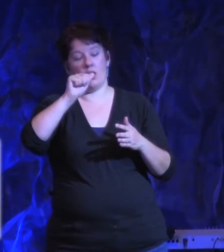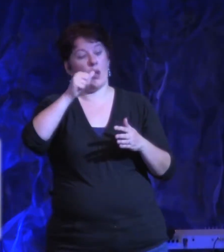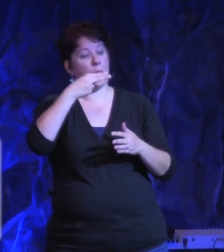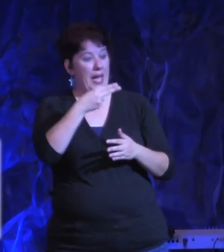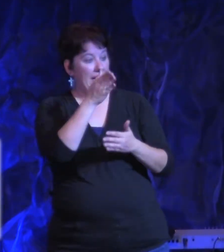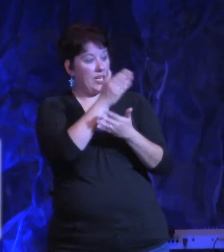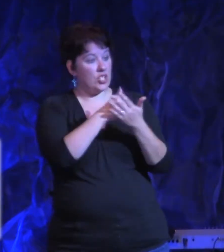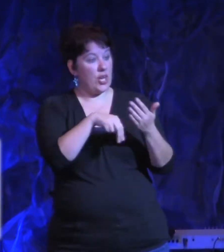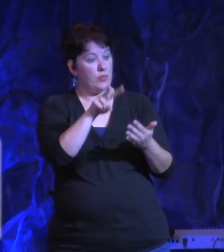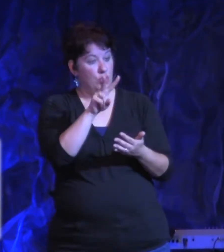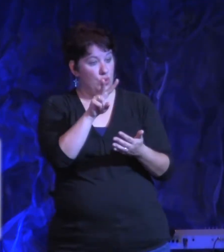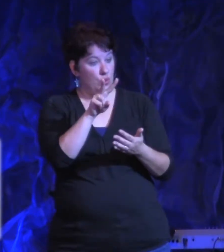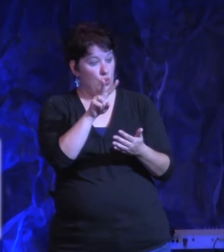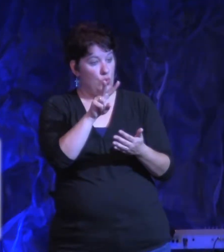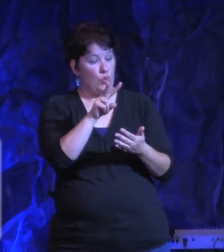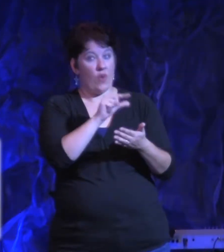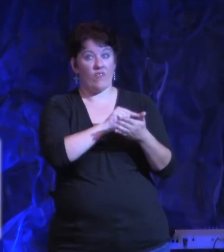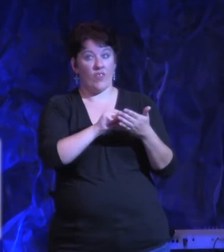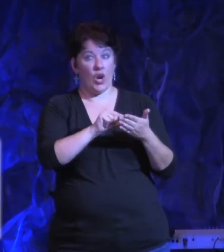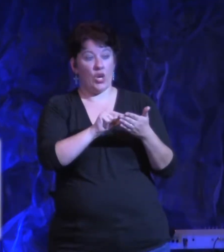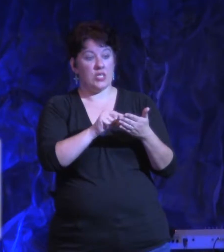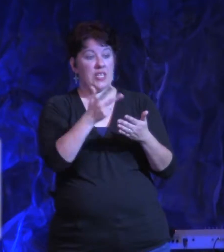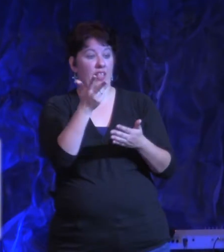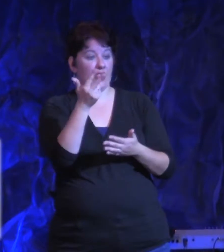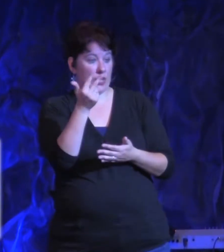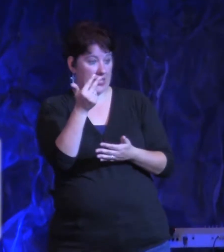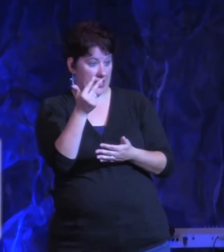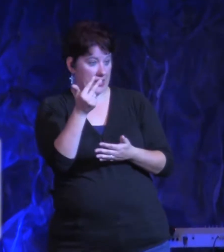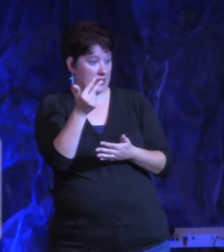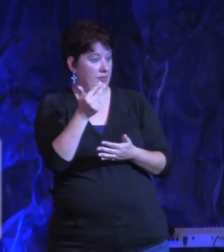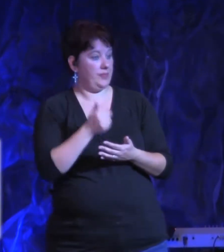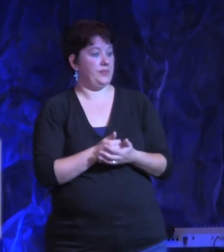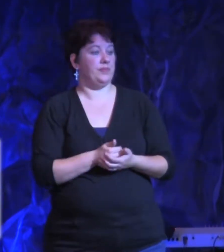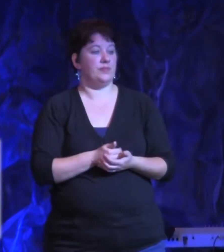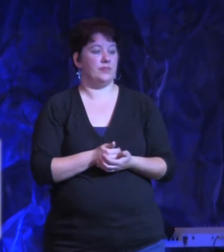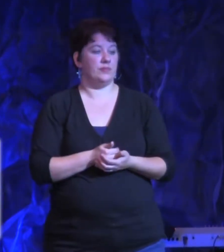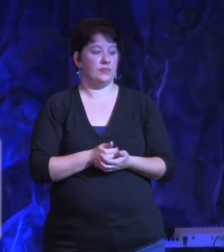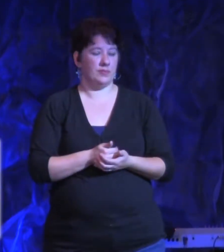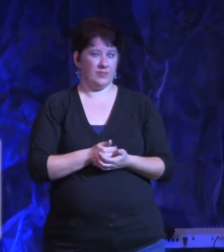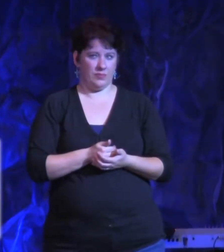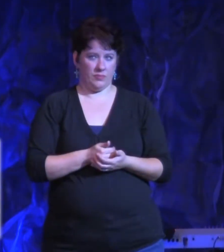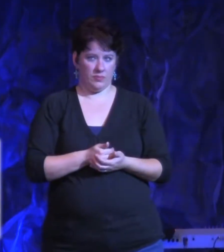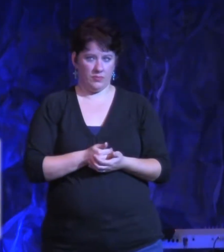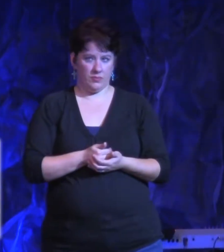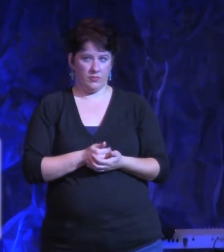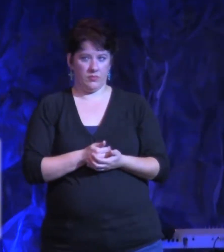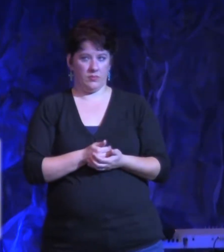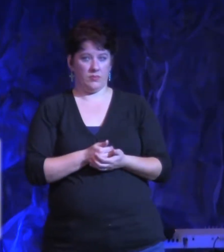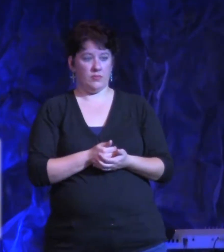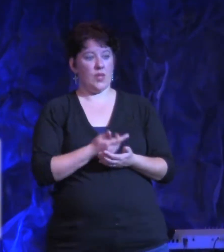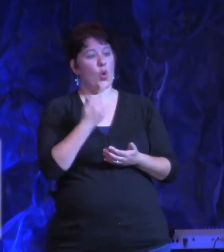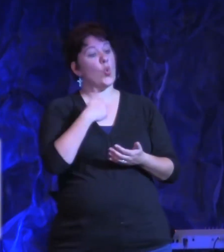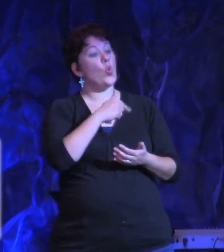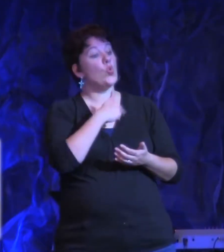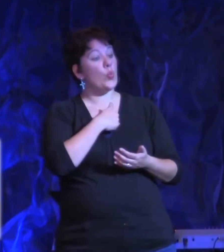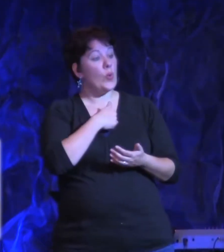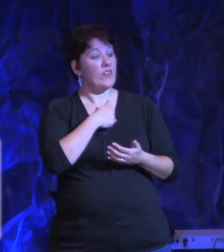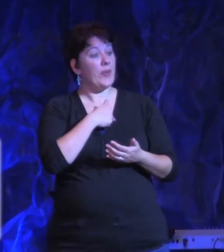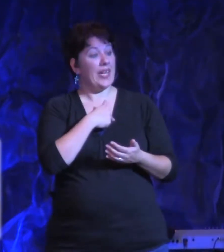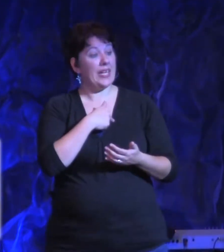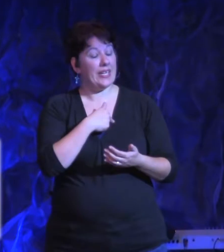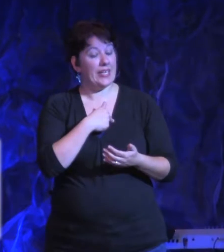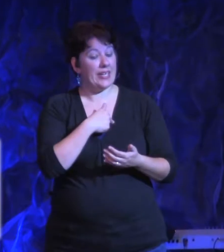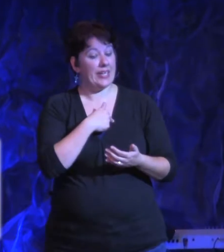key text or the key scripture of the message that we're going to share today. And we've been in this series called